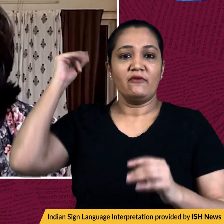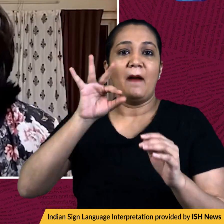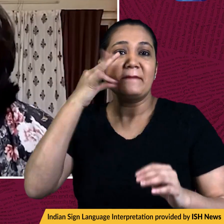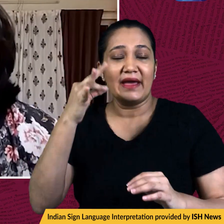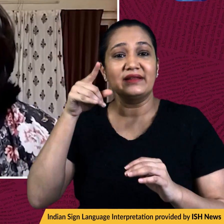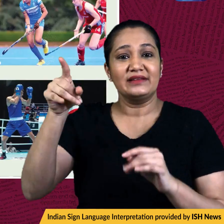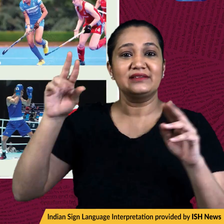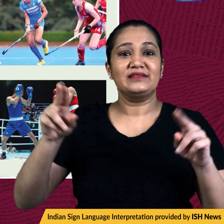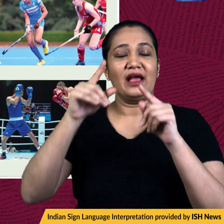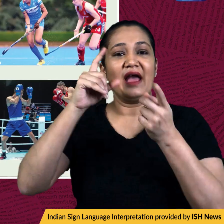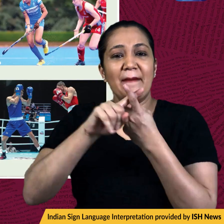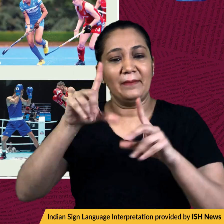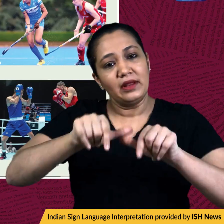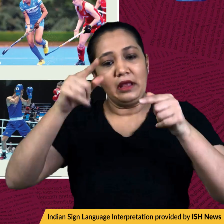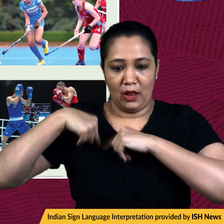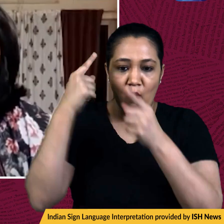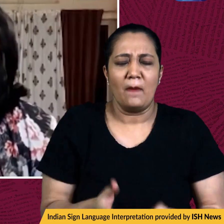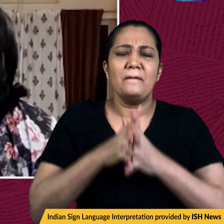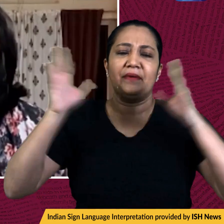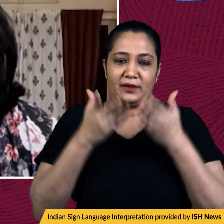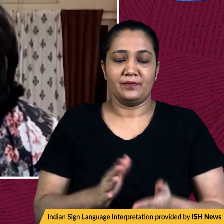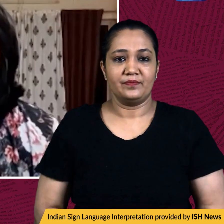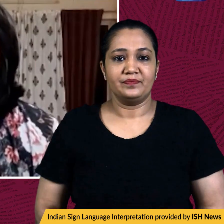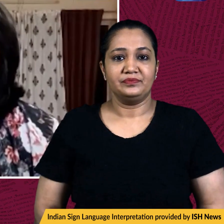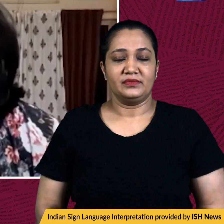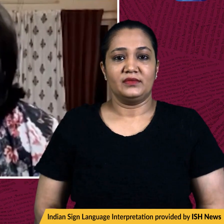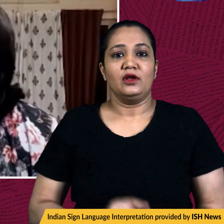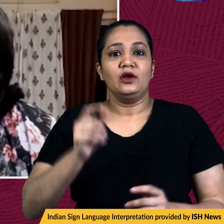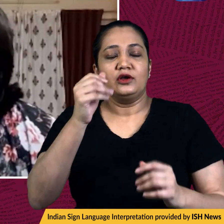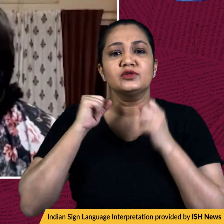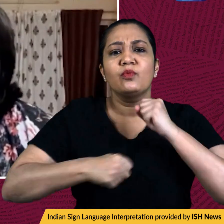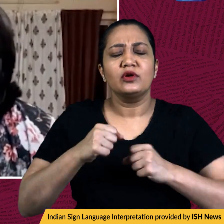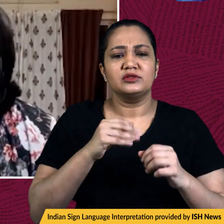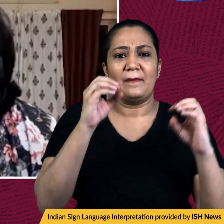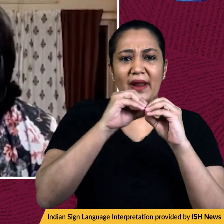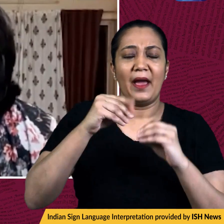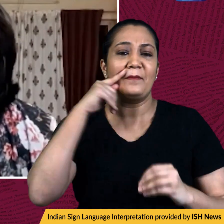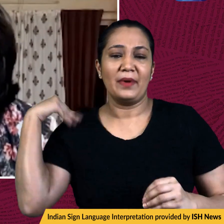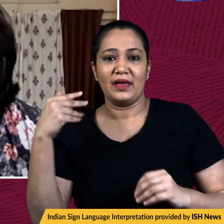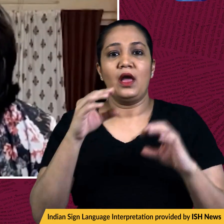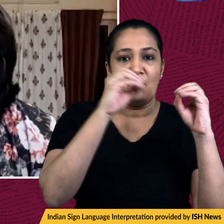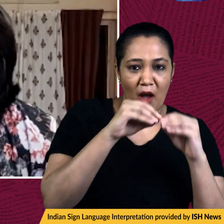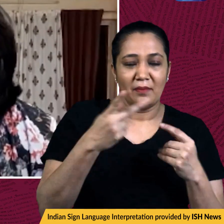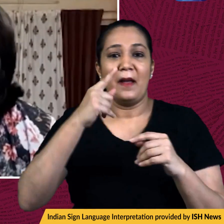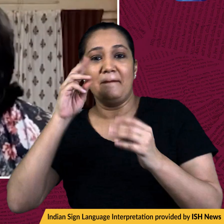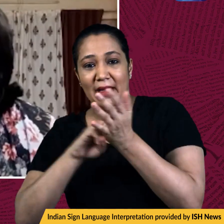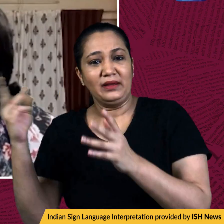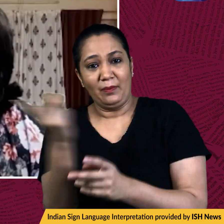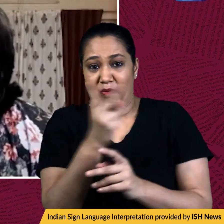Agreement. On to sports news right now, the Bryan Brothers duo, Bob and Mike Bryan, have said that they will